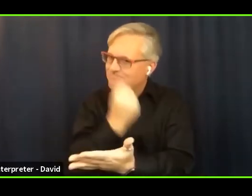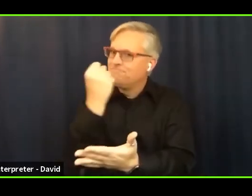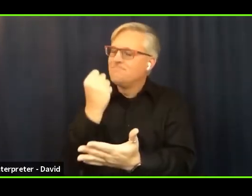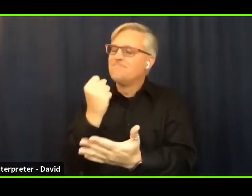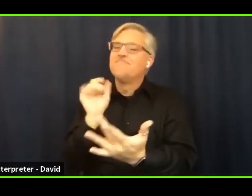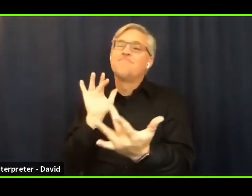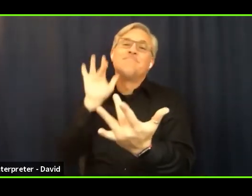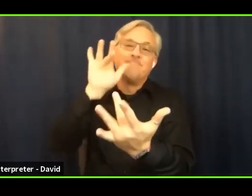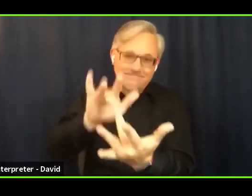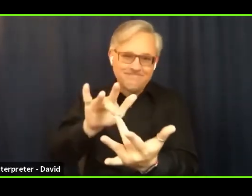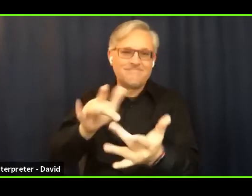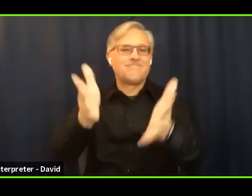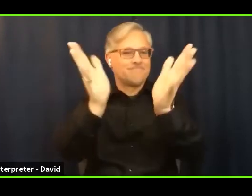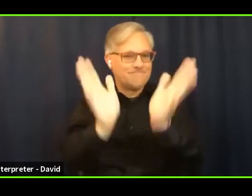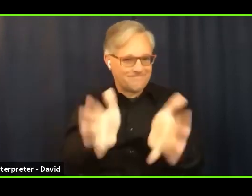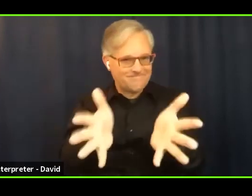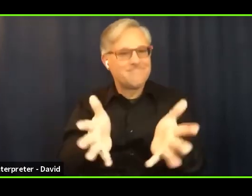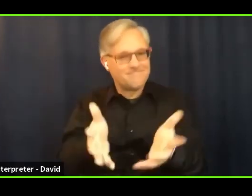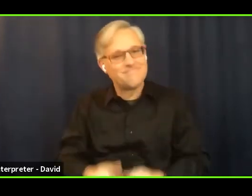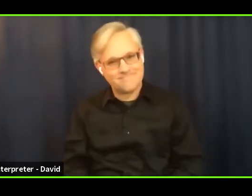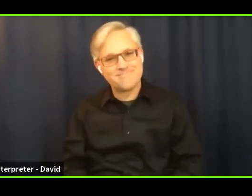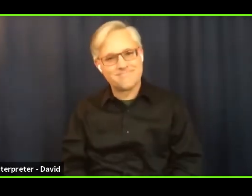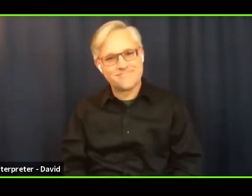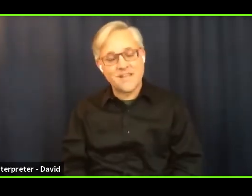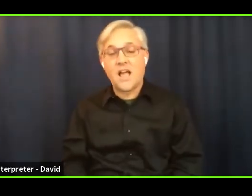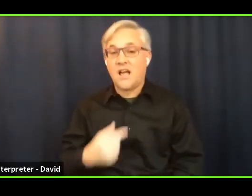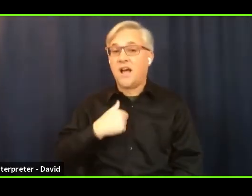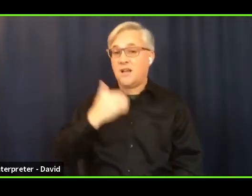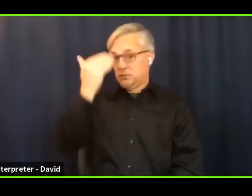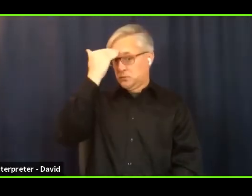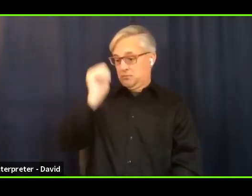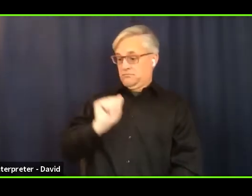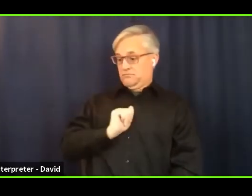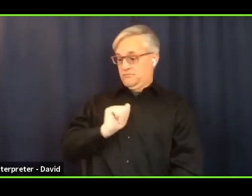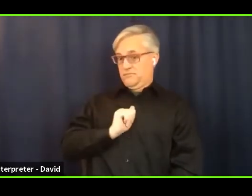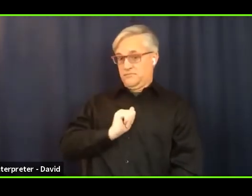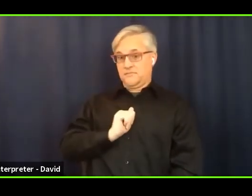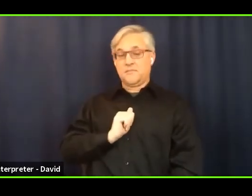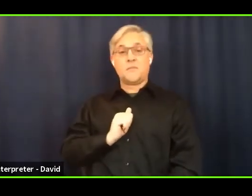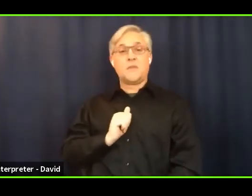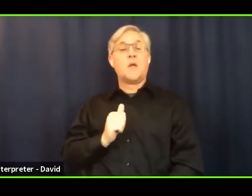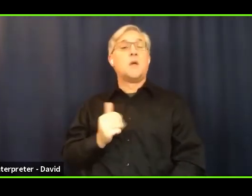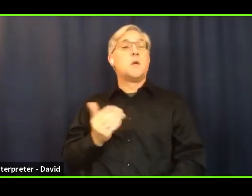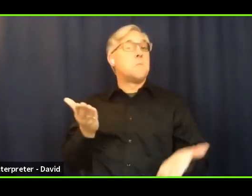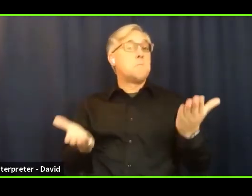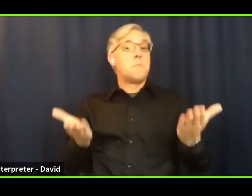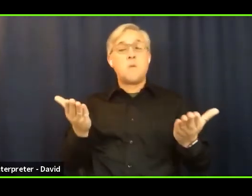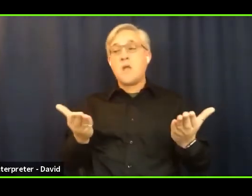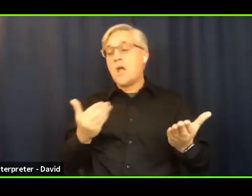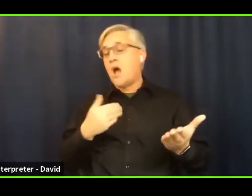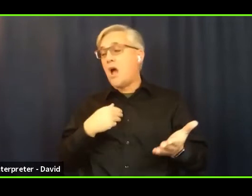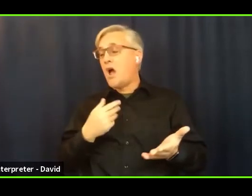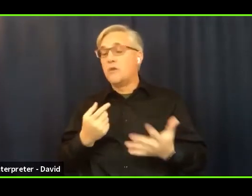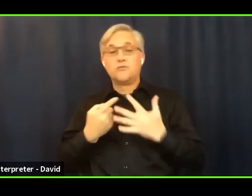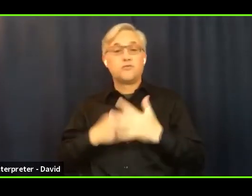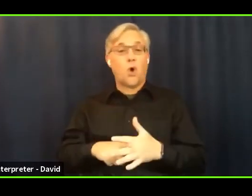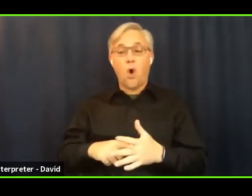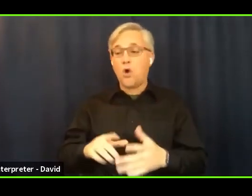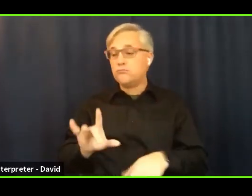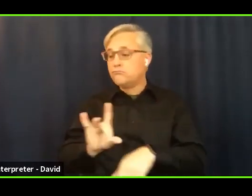Because I know for me, one day can like start at eight in the morning and then pretty soon it's like four in the